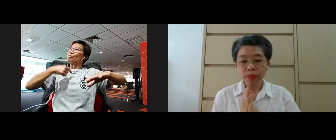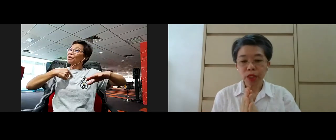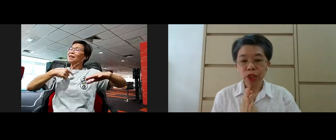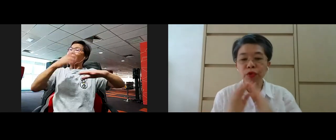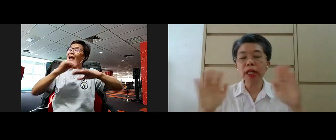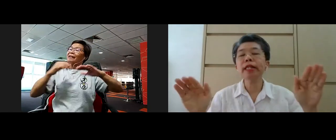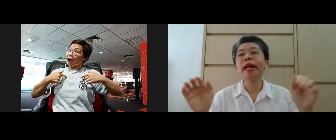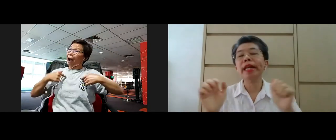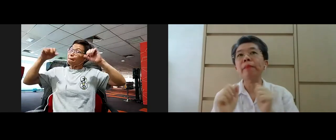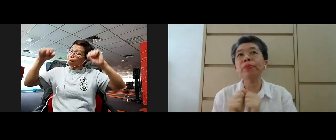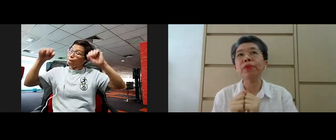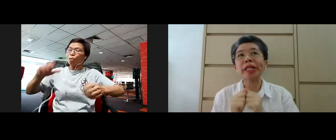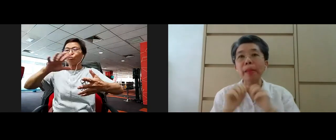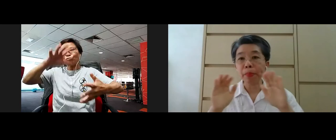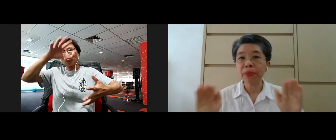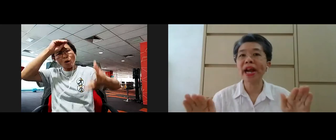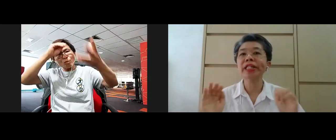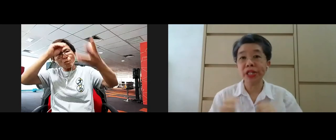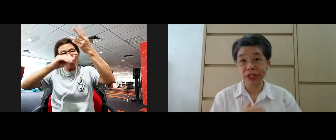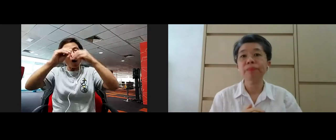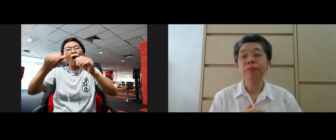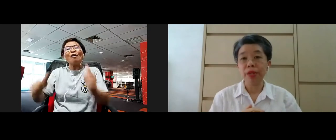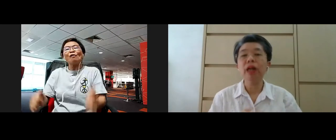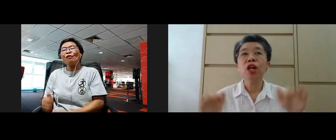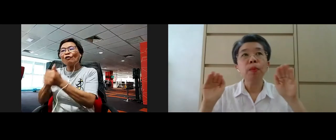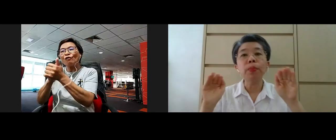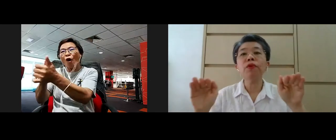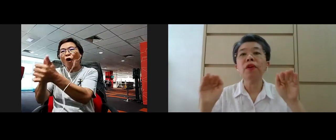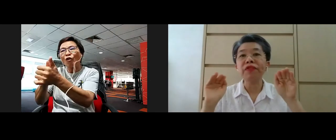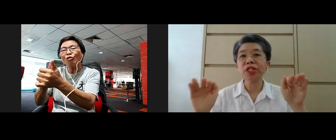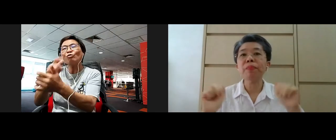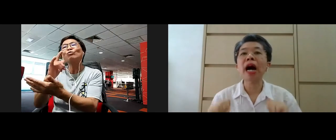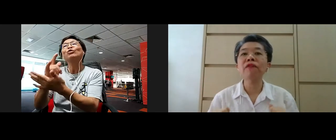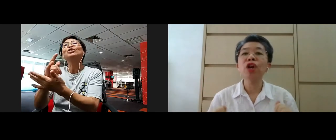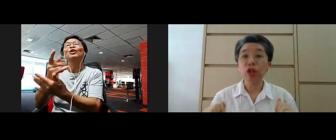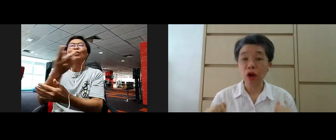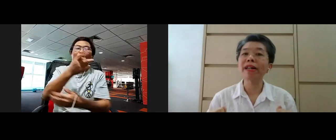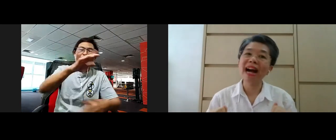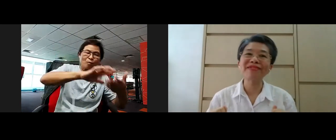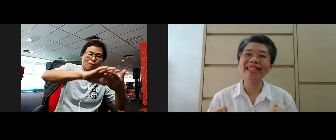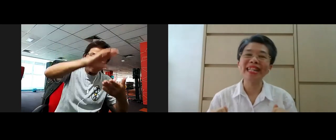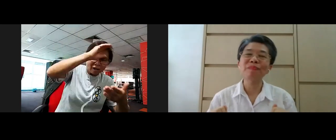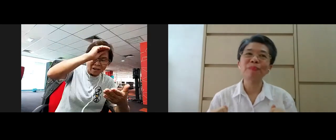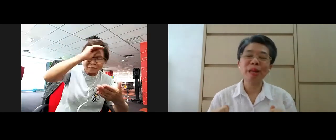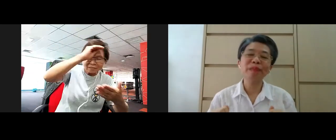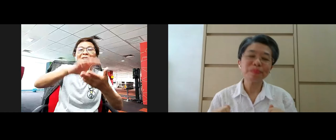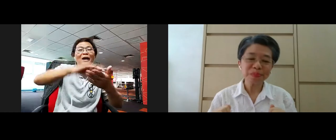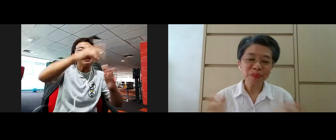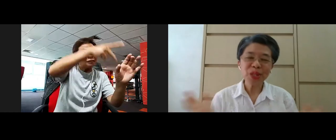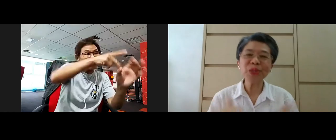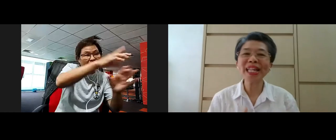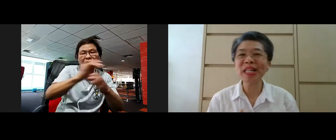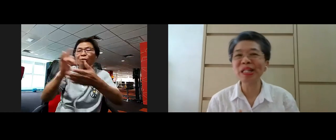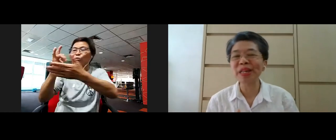to learn and embrace and practice, yeah, both of these paths concurrently, yeah?